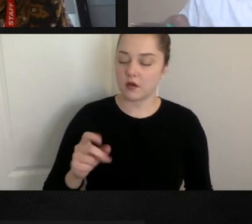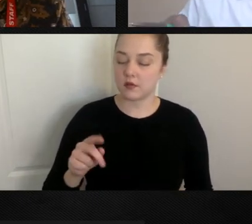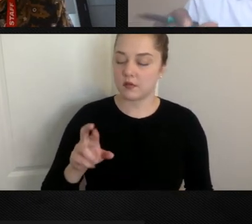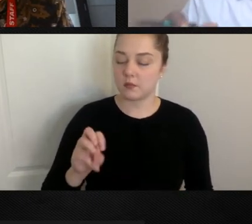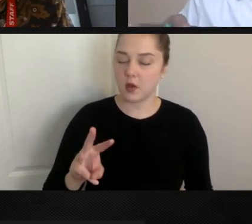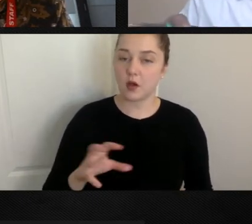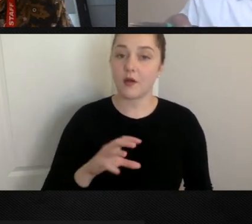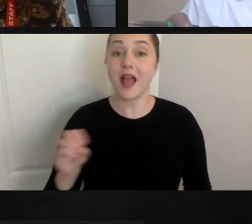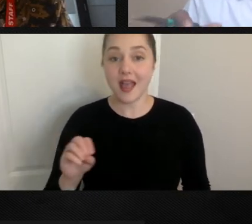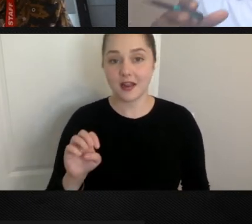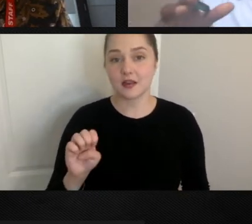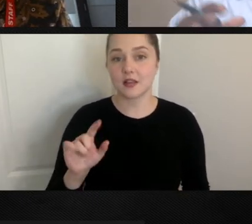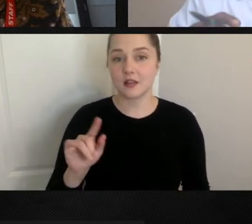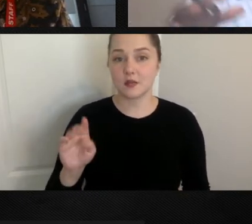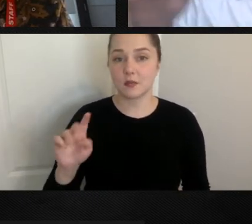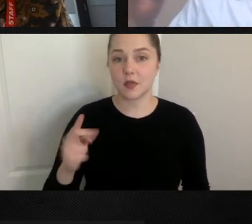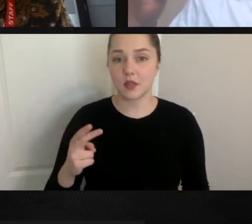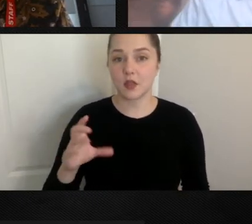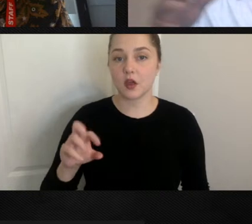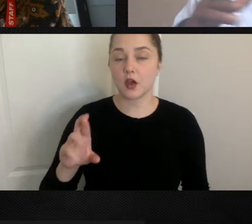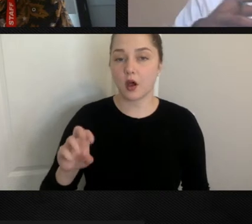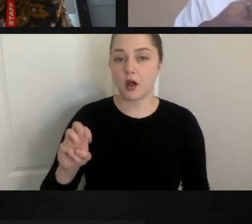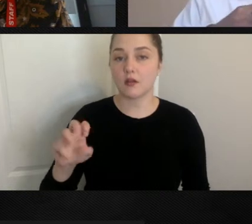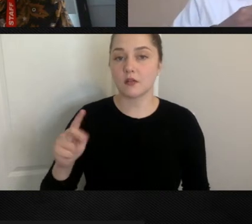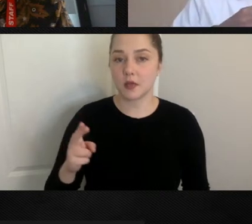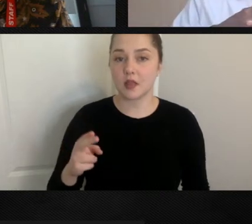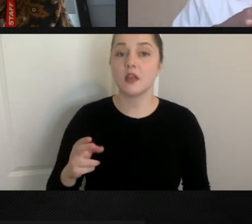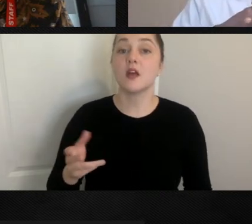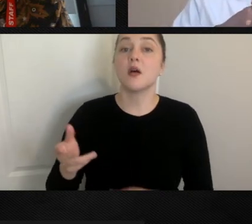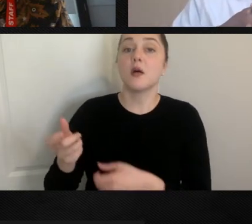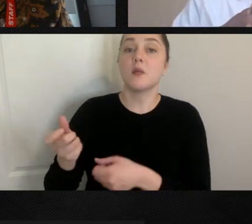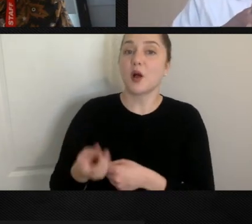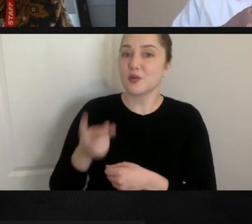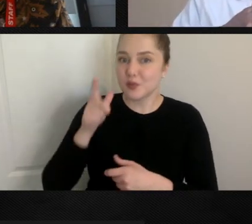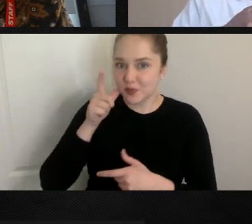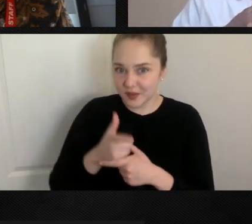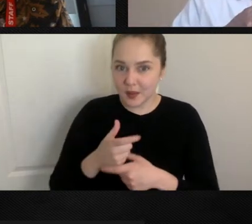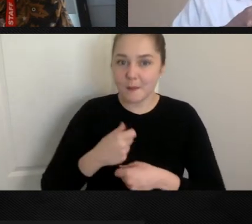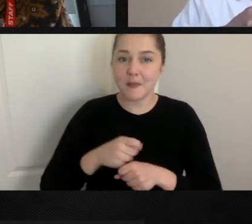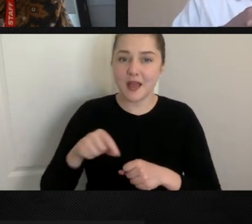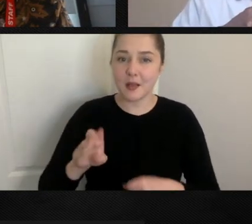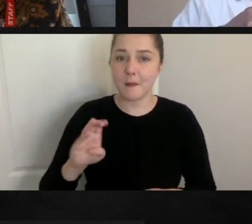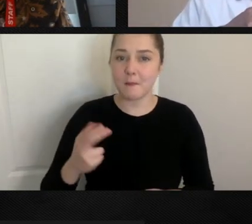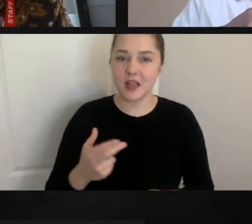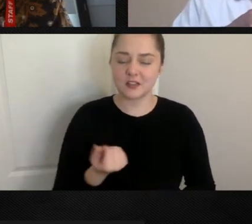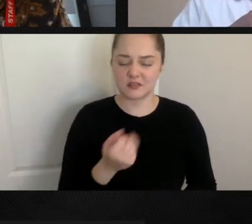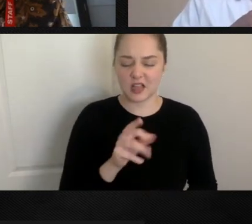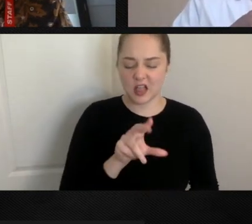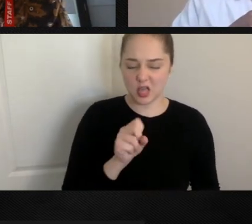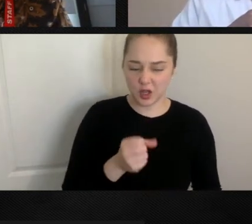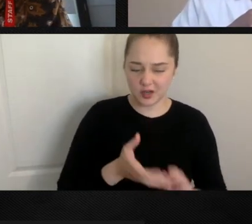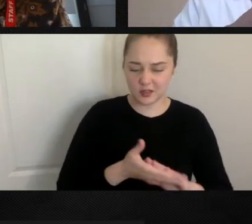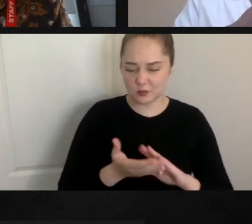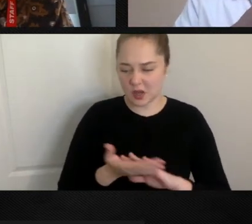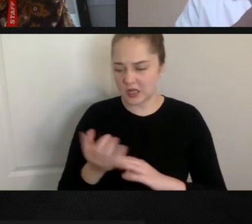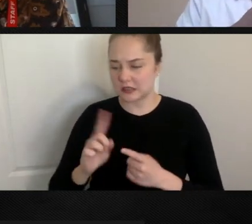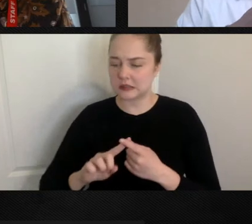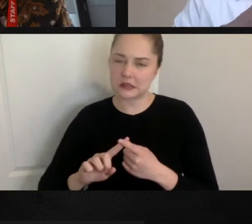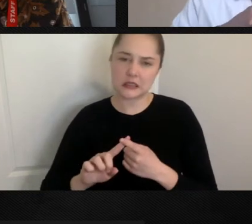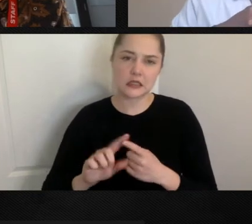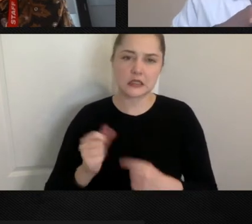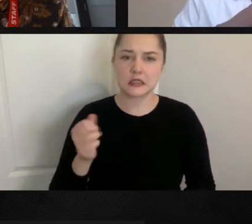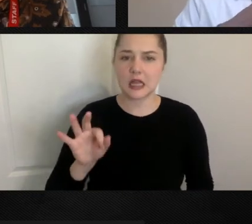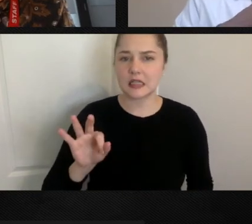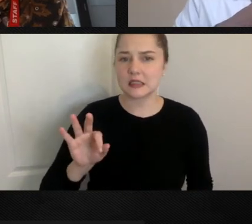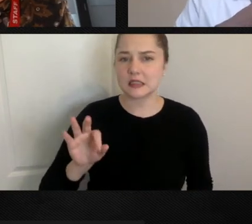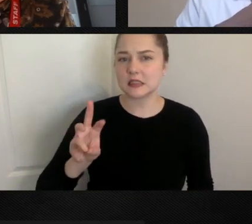the other two sisters and created these beaches that ran from the 1930s up until the mid-60s